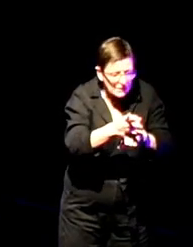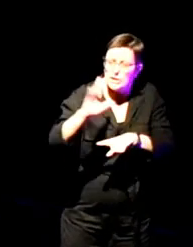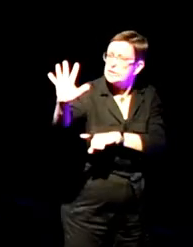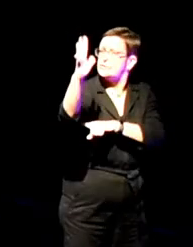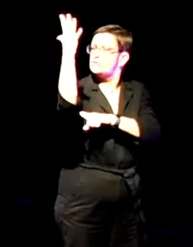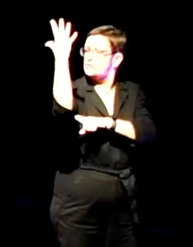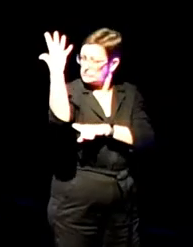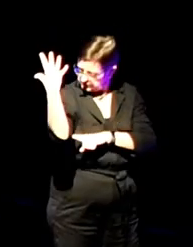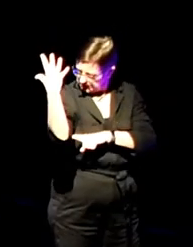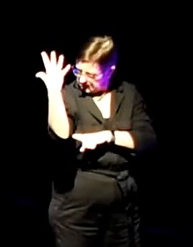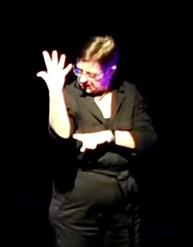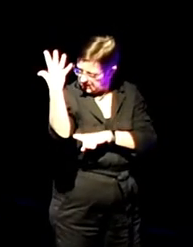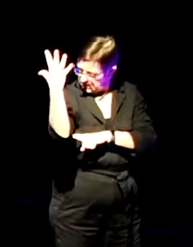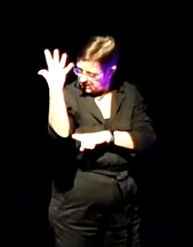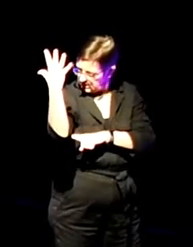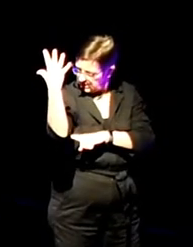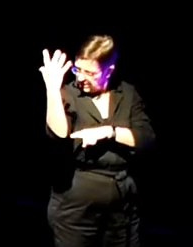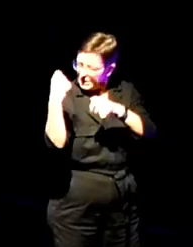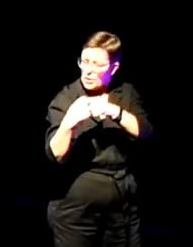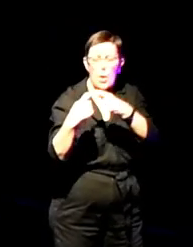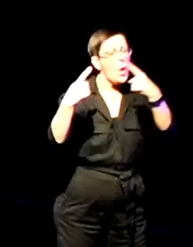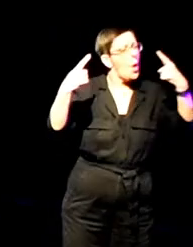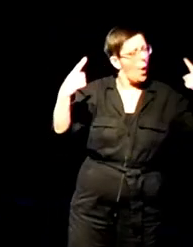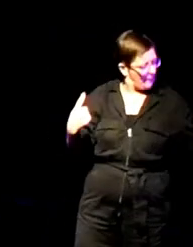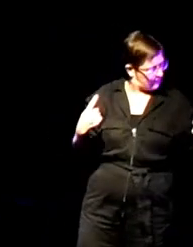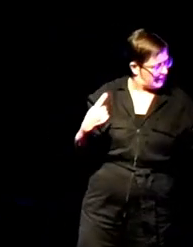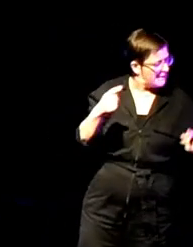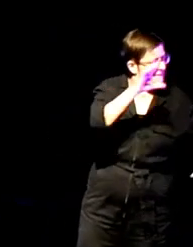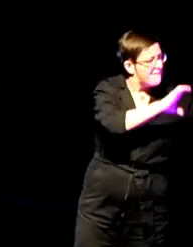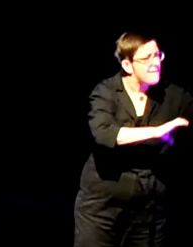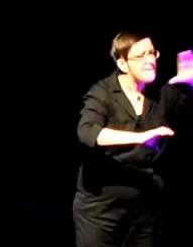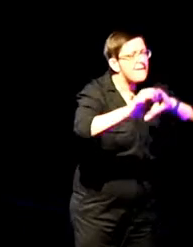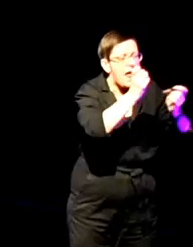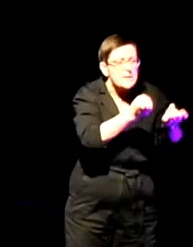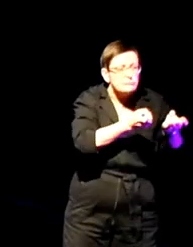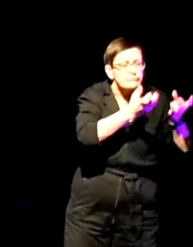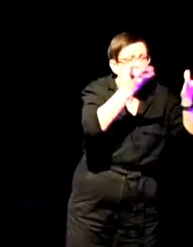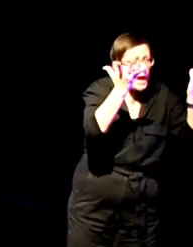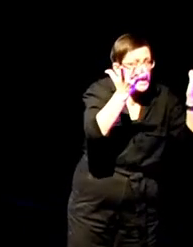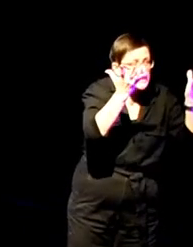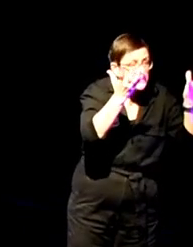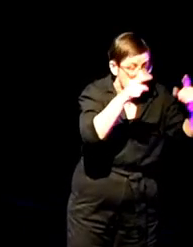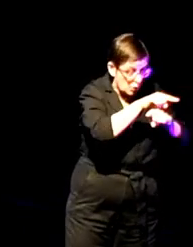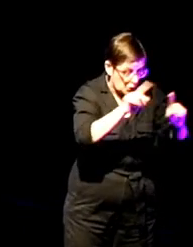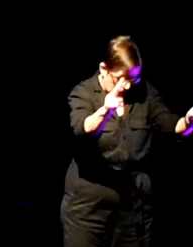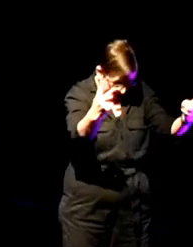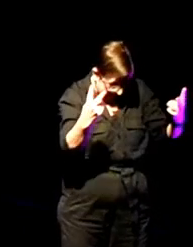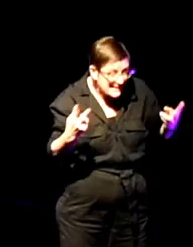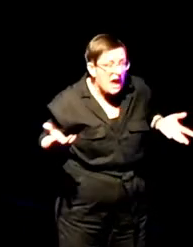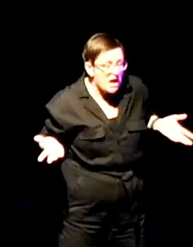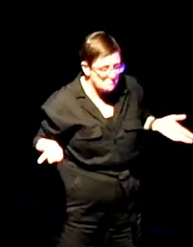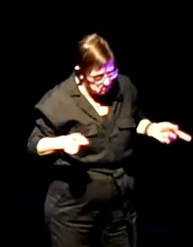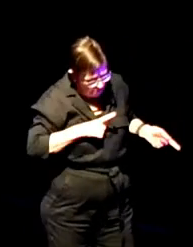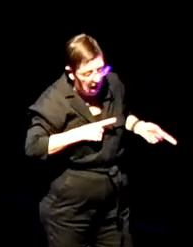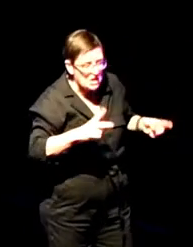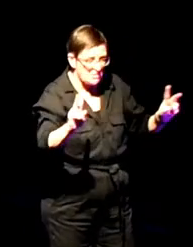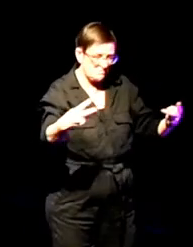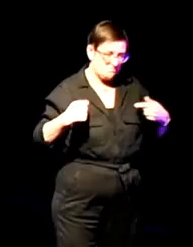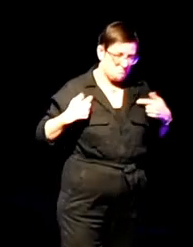I went for bright colours. I went for, you're here to stare, so I'll give you something to stare at.